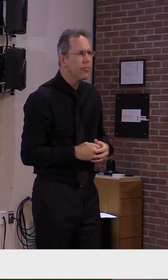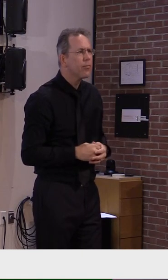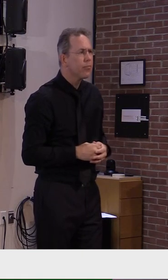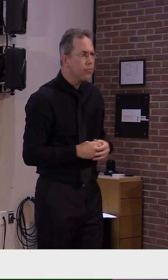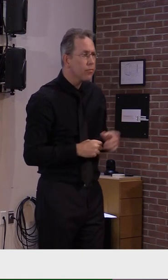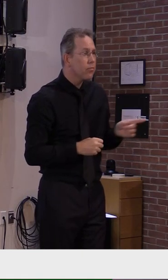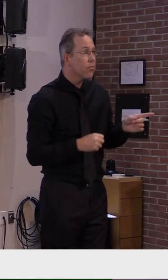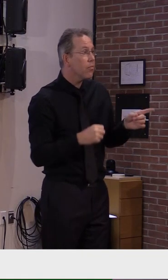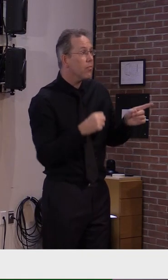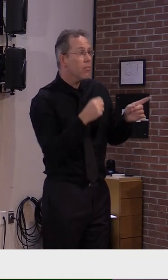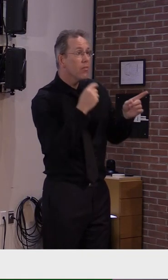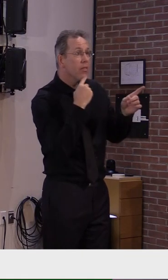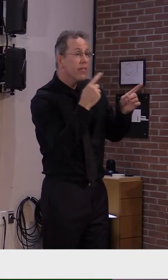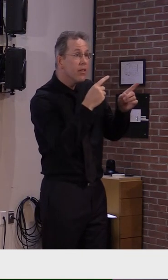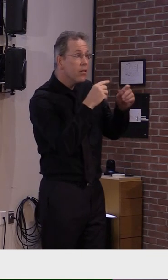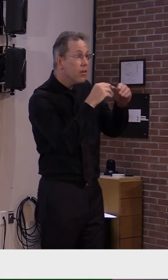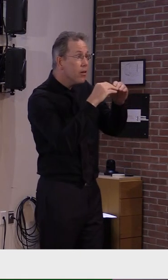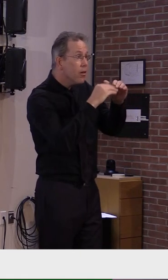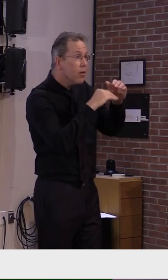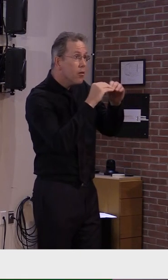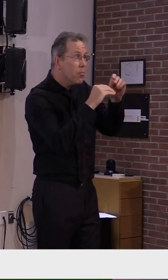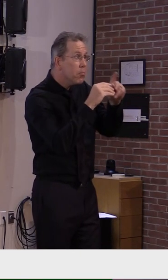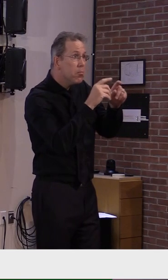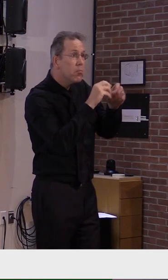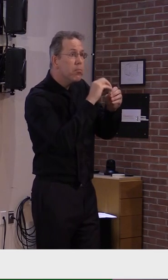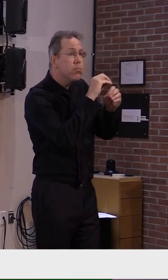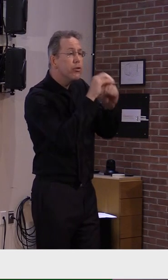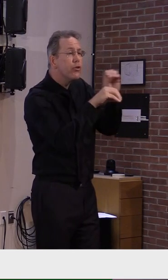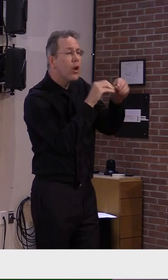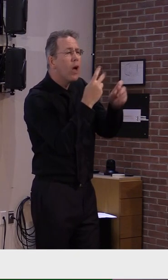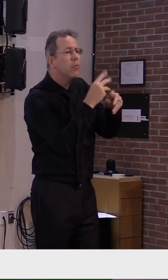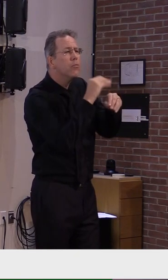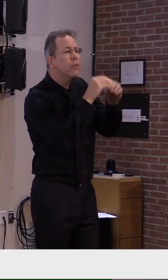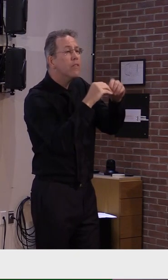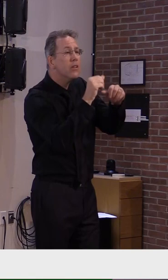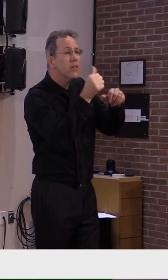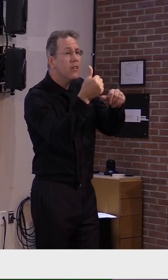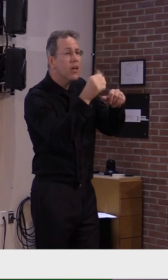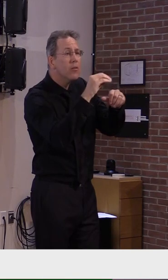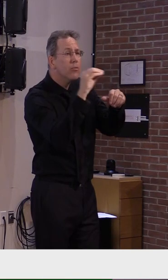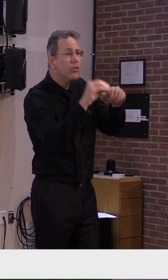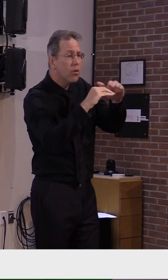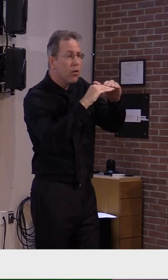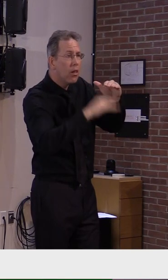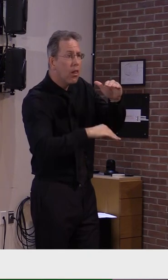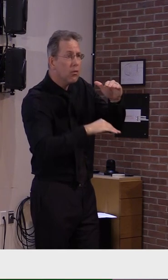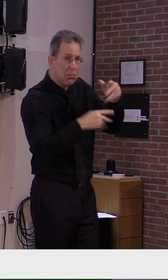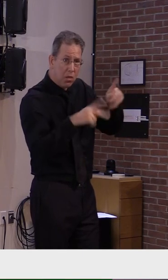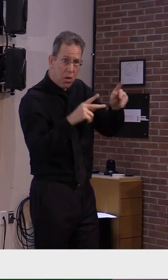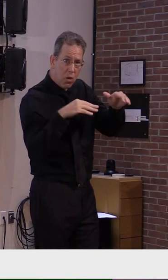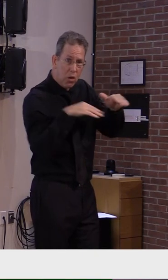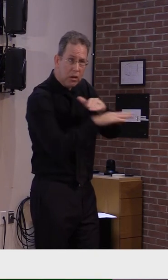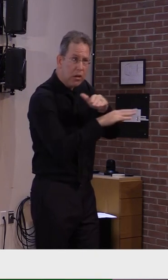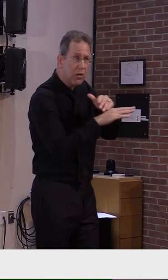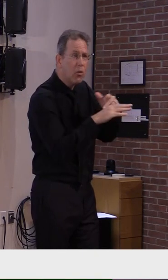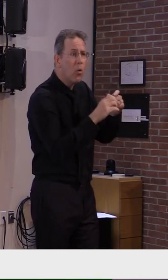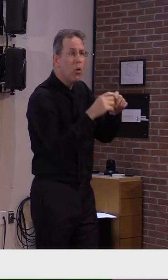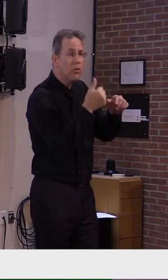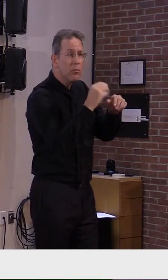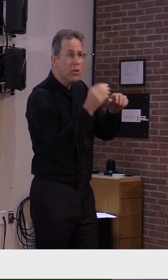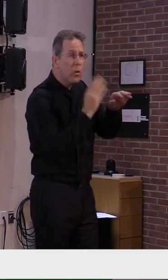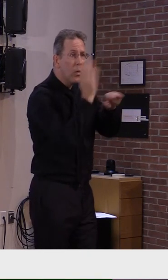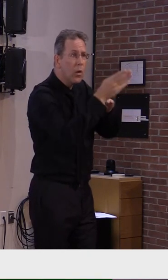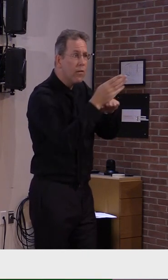those instances where we we see higher percentage, higher prevalence of virus in the state. In the meantime, we have started to